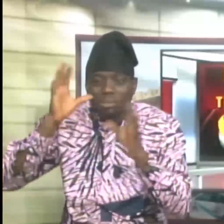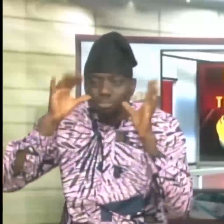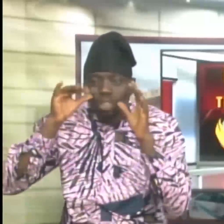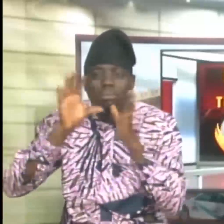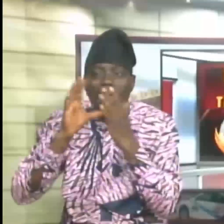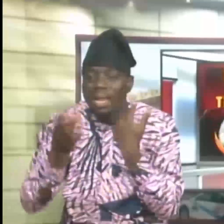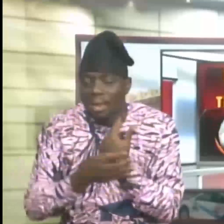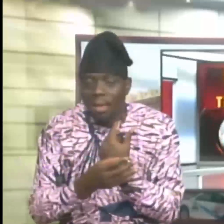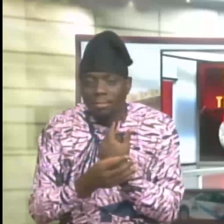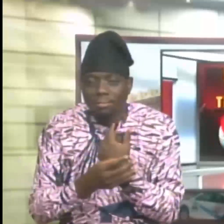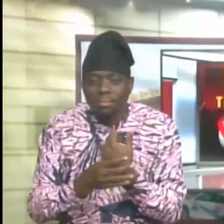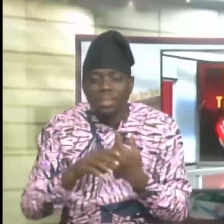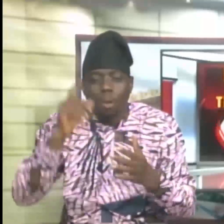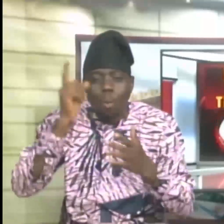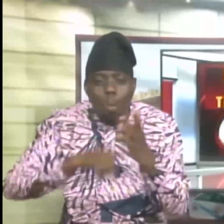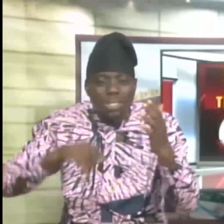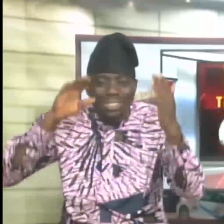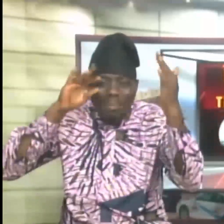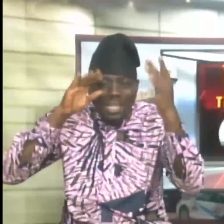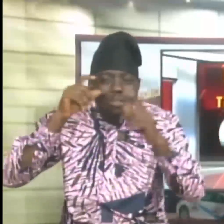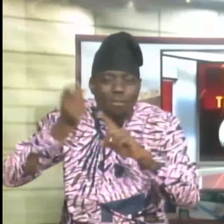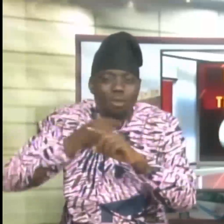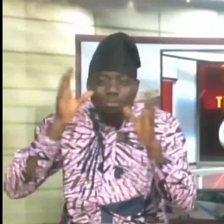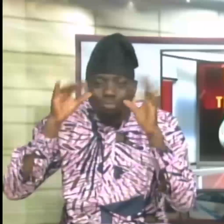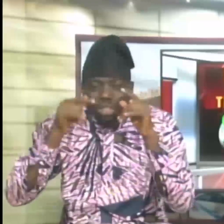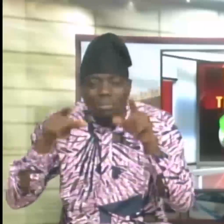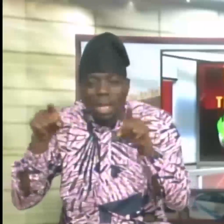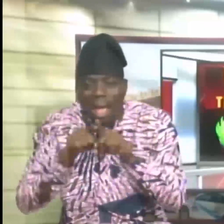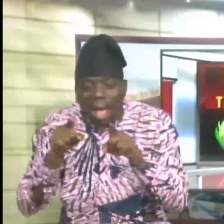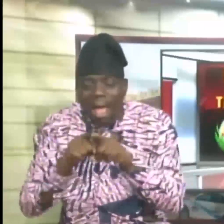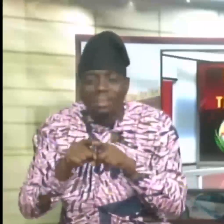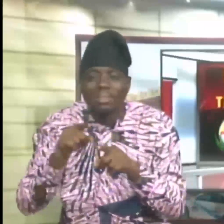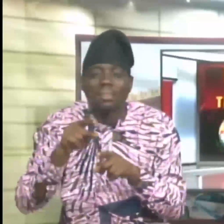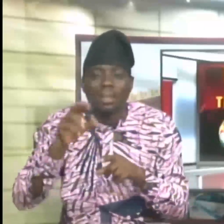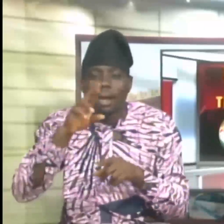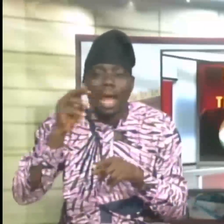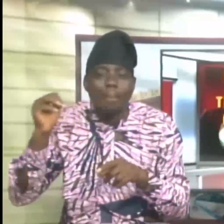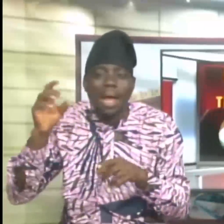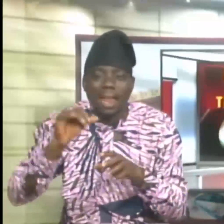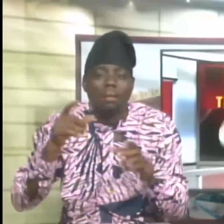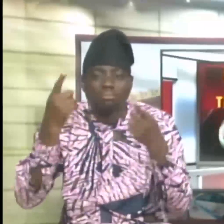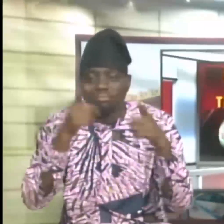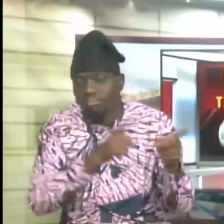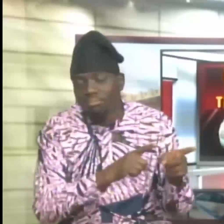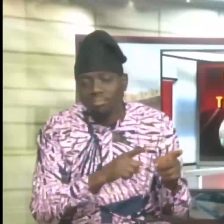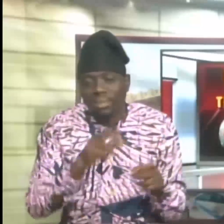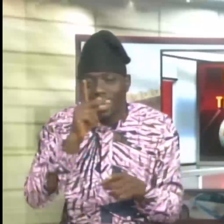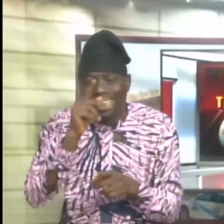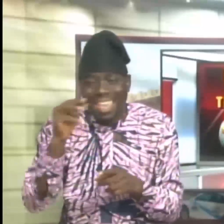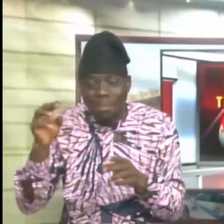What then are the expectations from Muslims as Ramadan is underway? Kemi Onushu Lusikiru finds out from Muslim scholars.